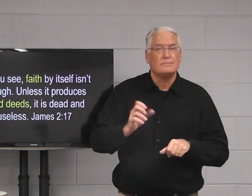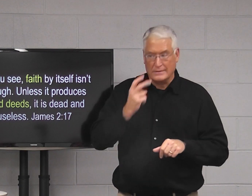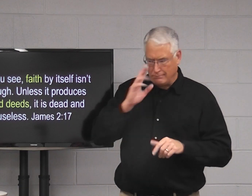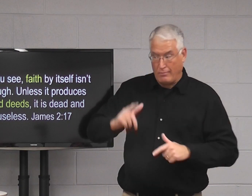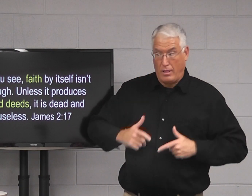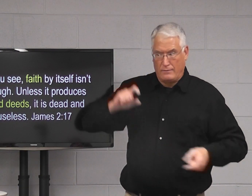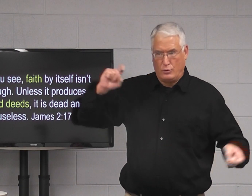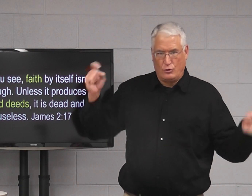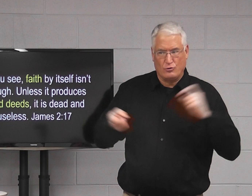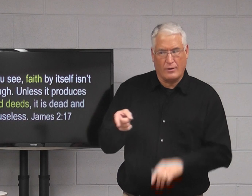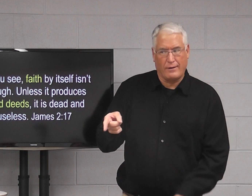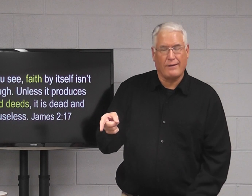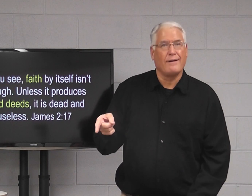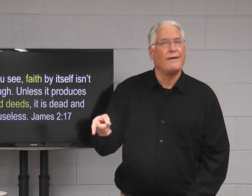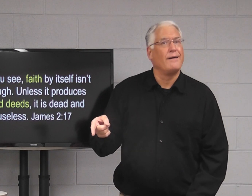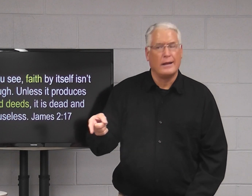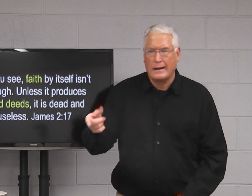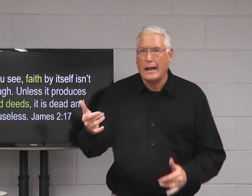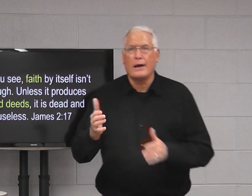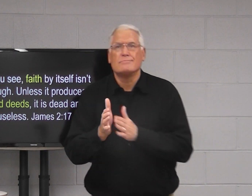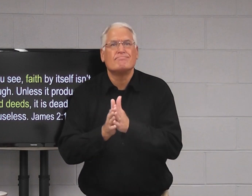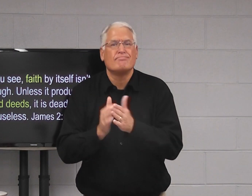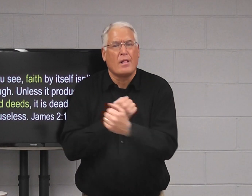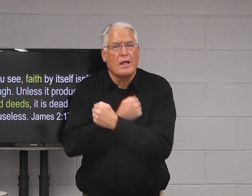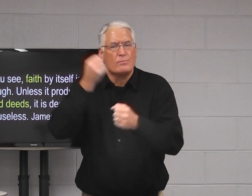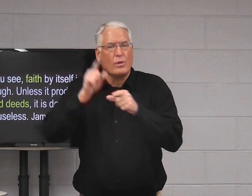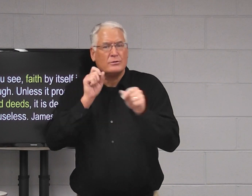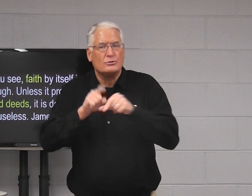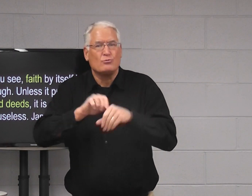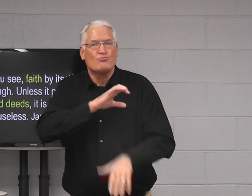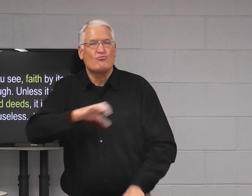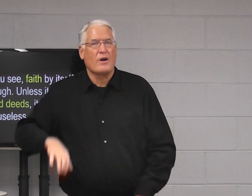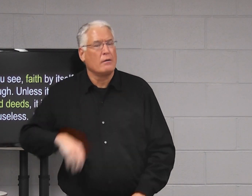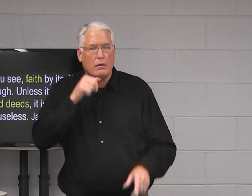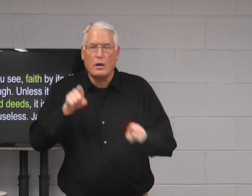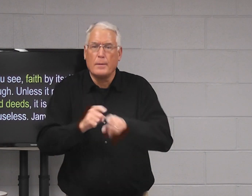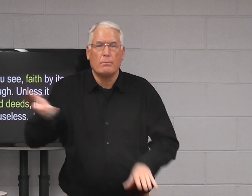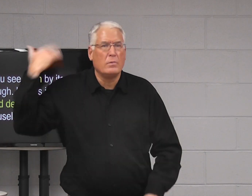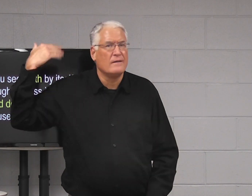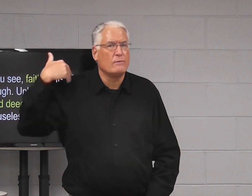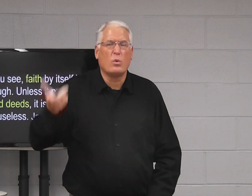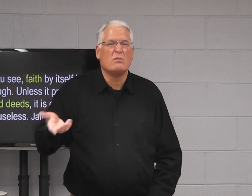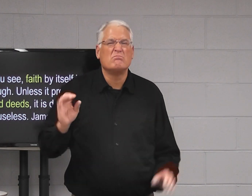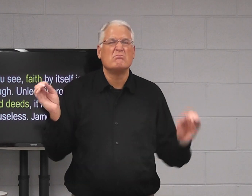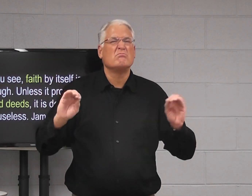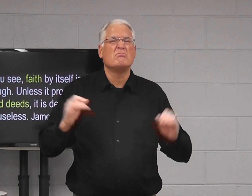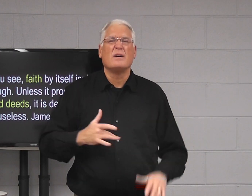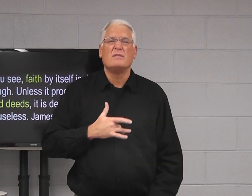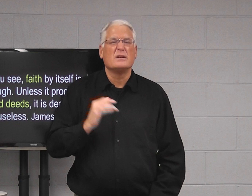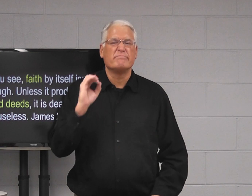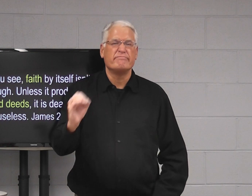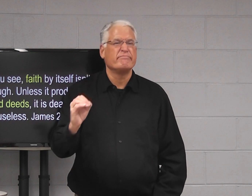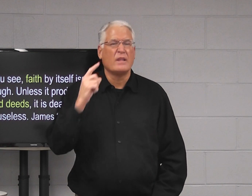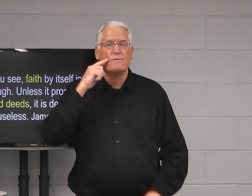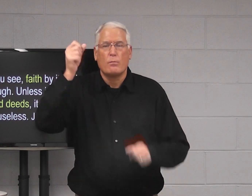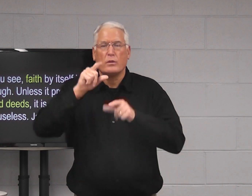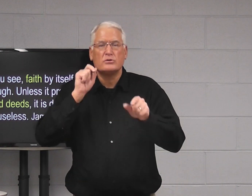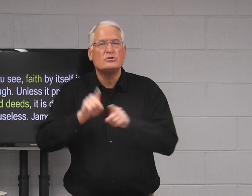then they see life being changed and your love for brothers and sisters are not like it was